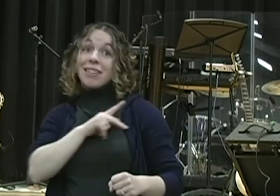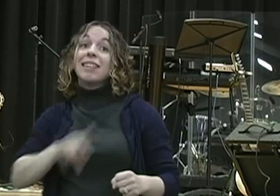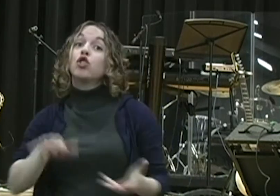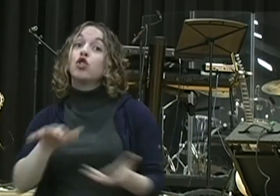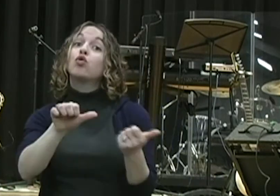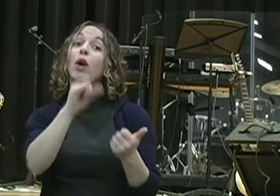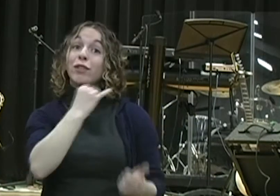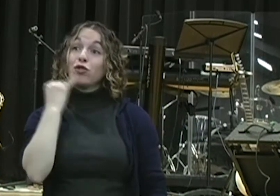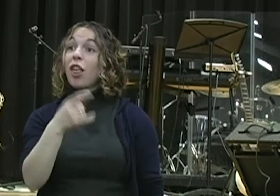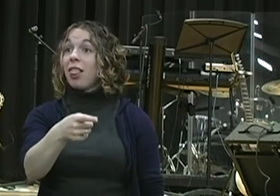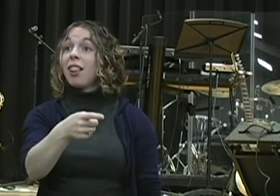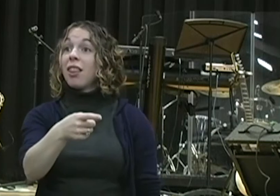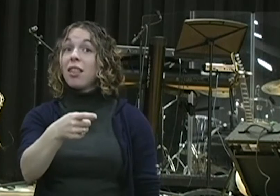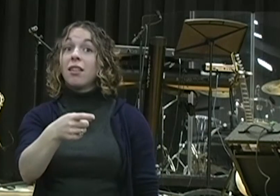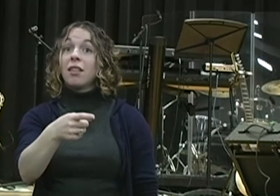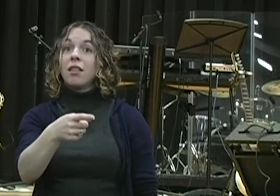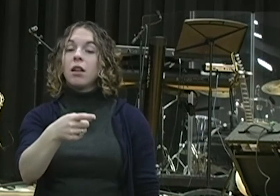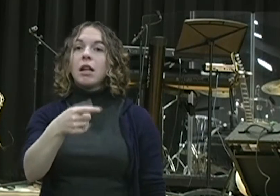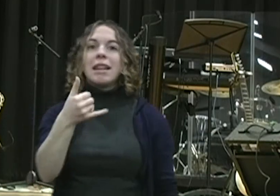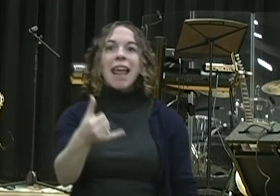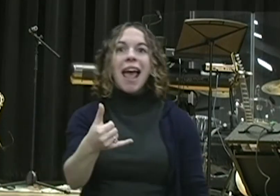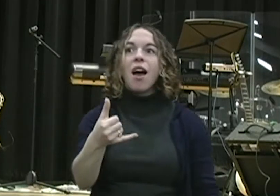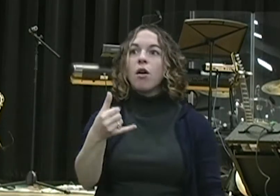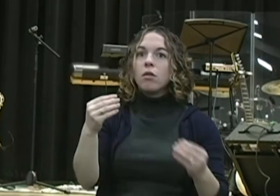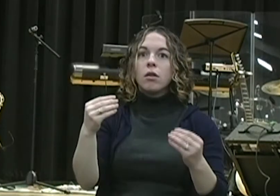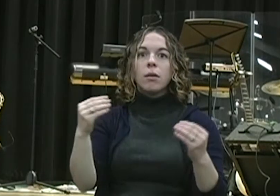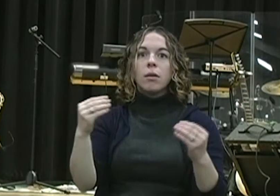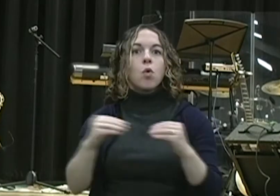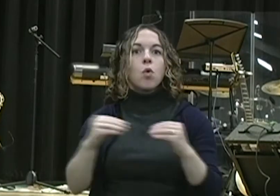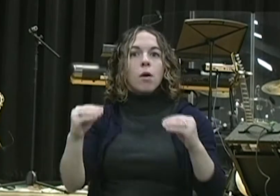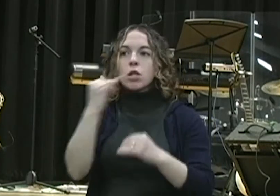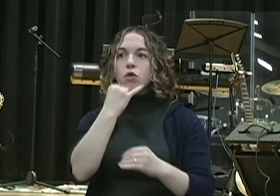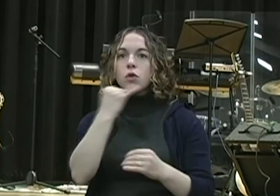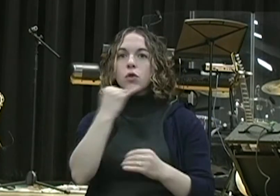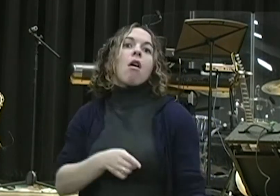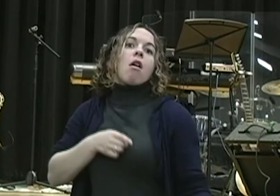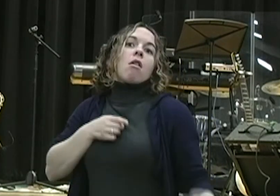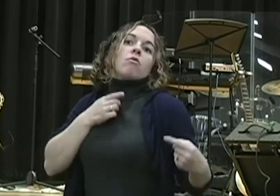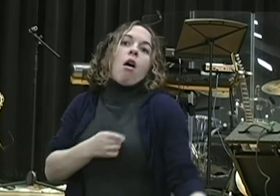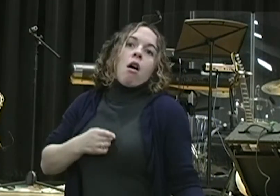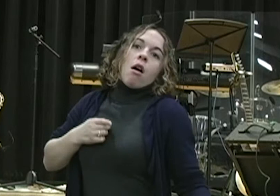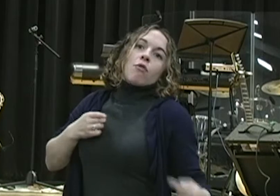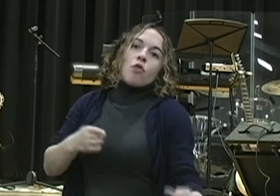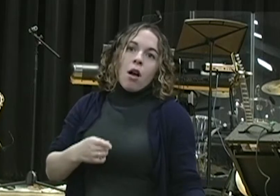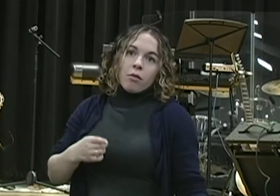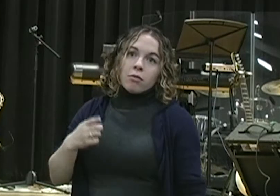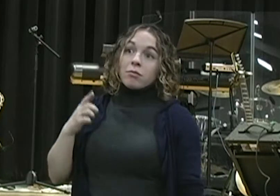years. It's coming up to that time. Now, how many people believe that God is sovereign? How many people believe that God